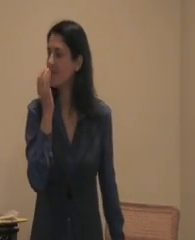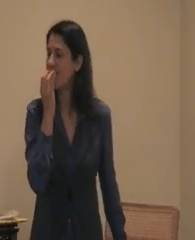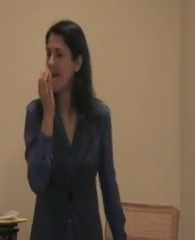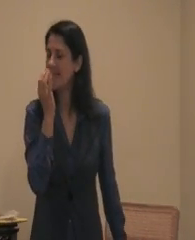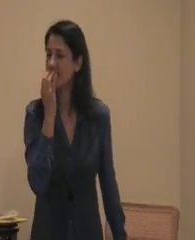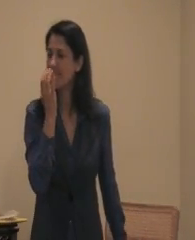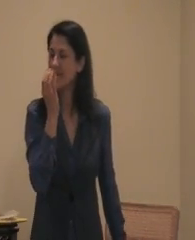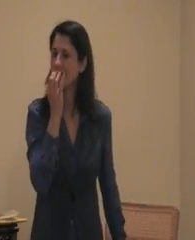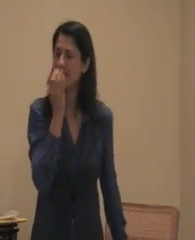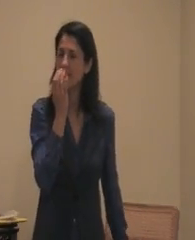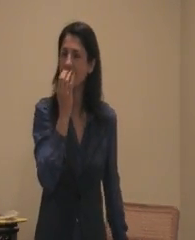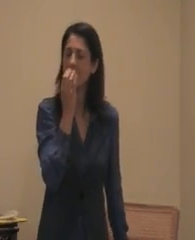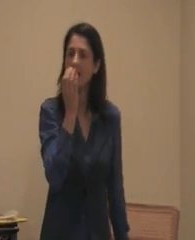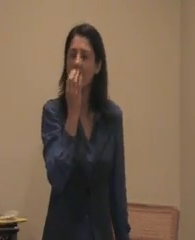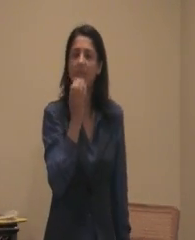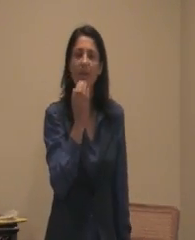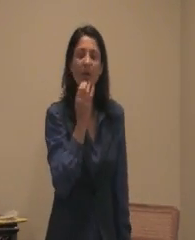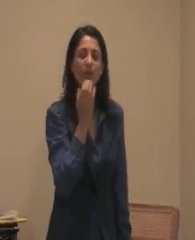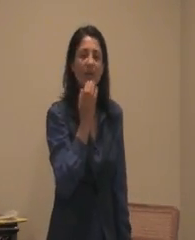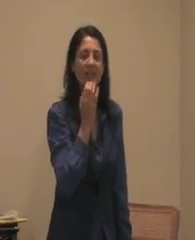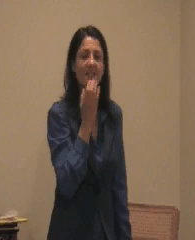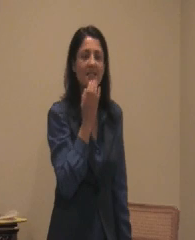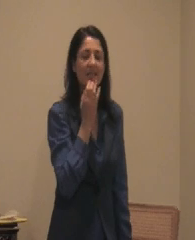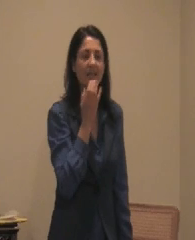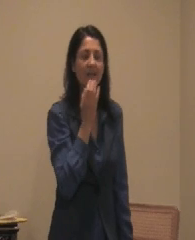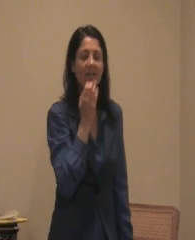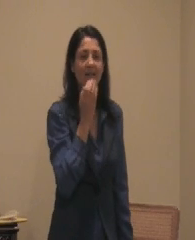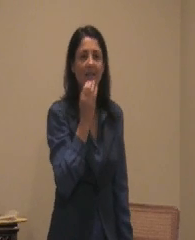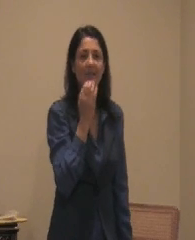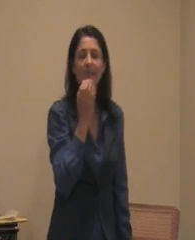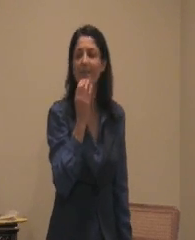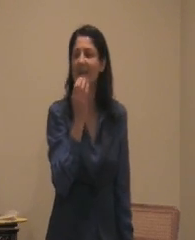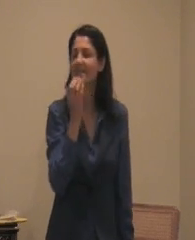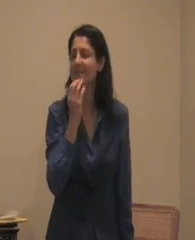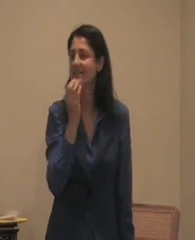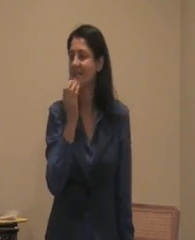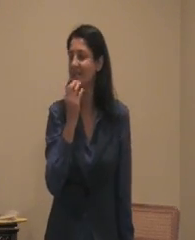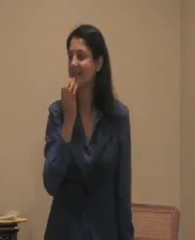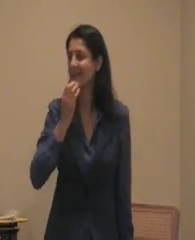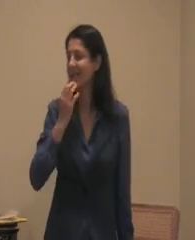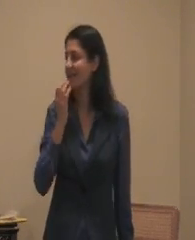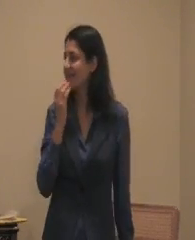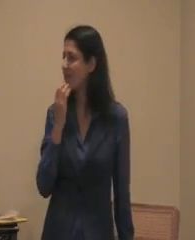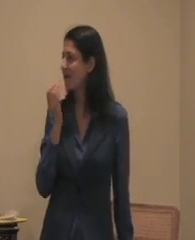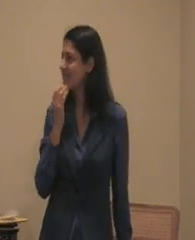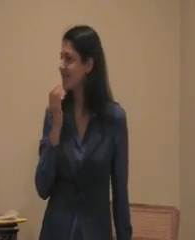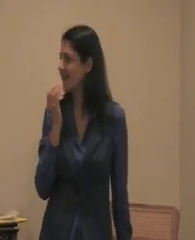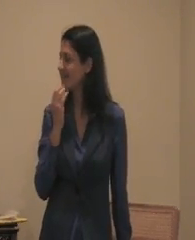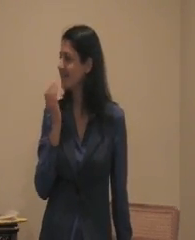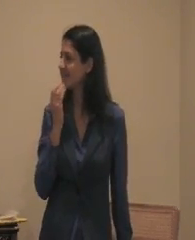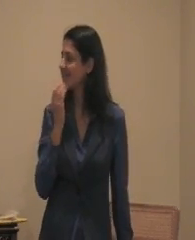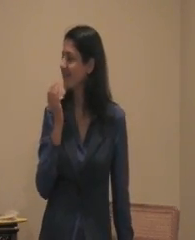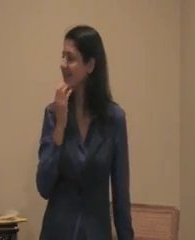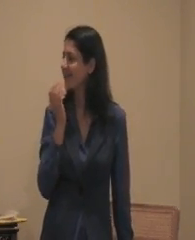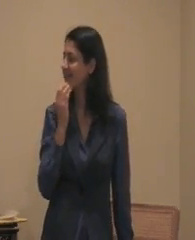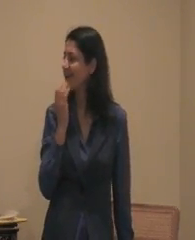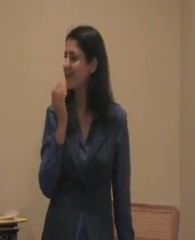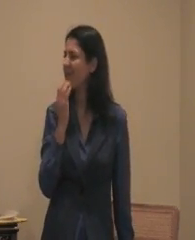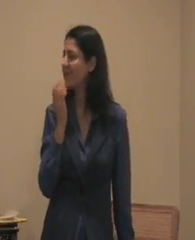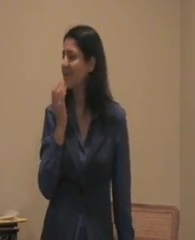fat from my organs from my muscles from my muscles from my cells from my cells wouldn't it be